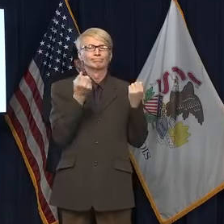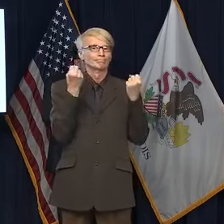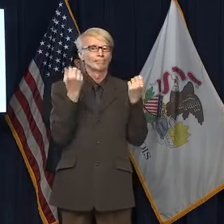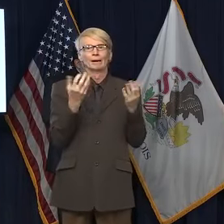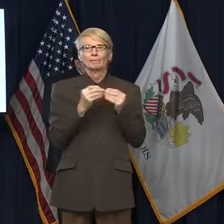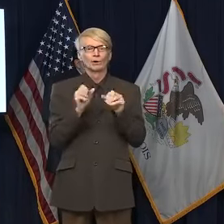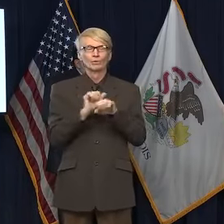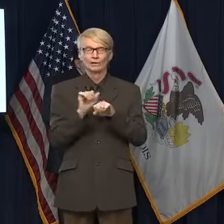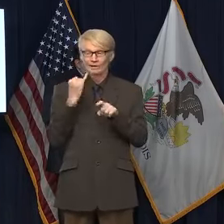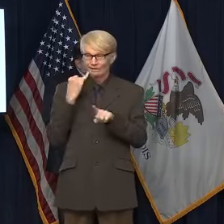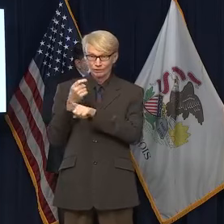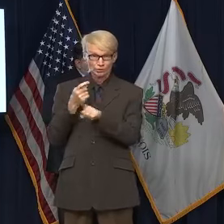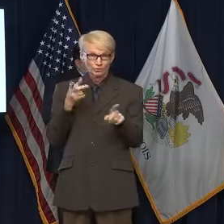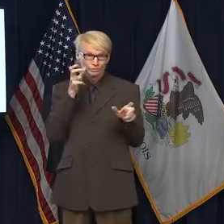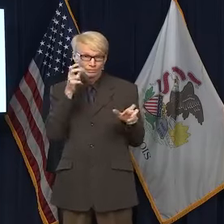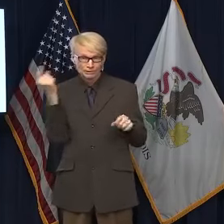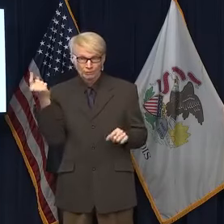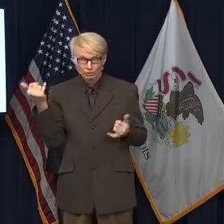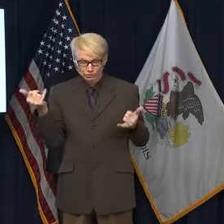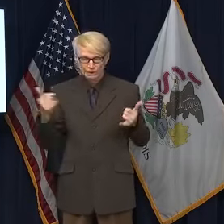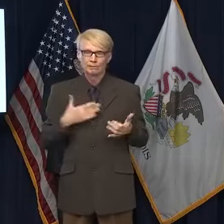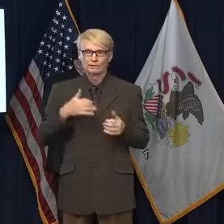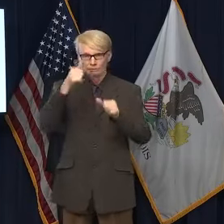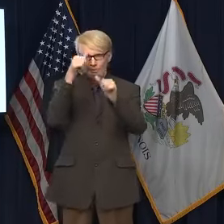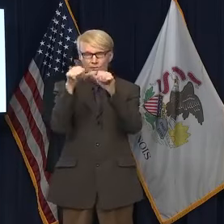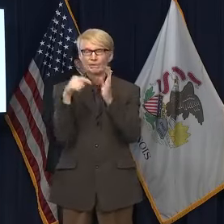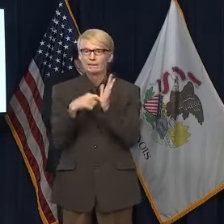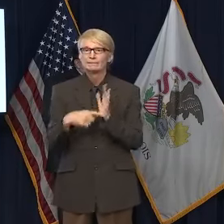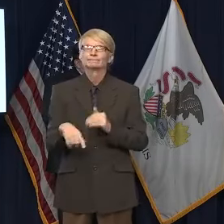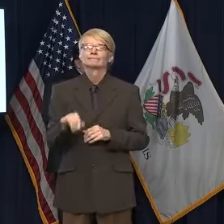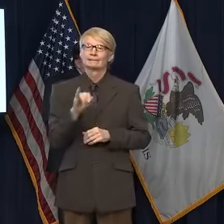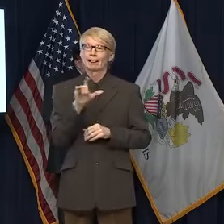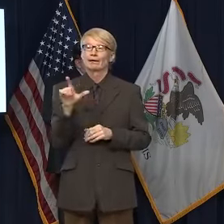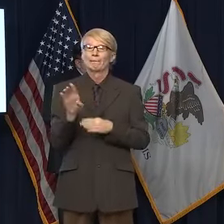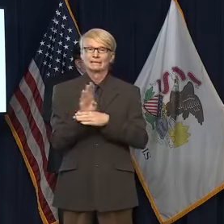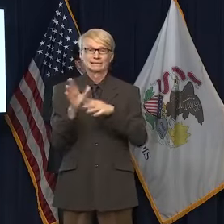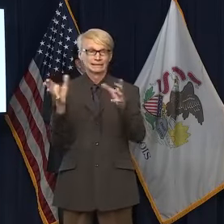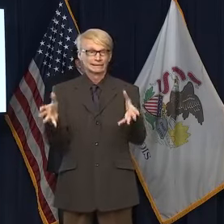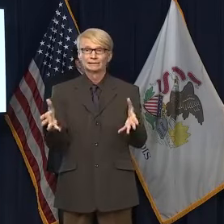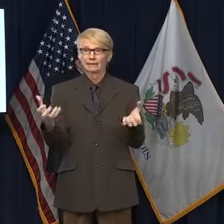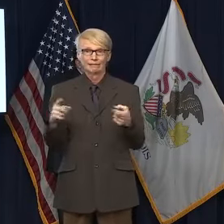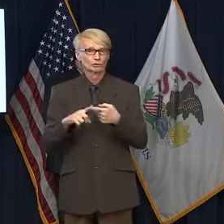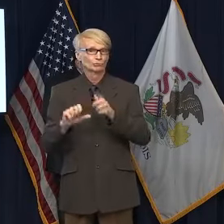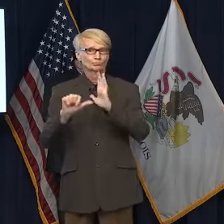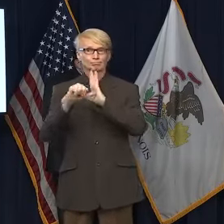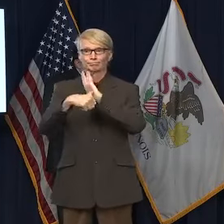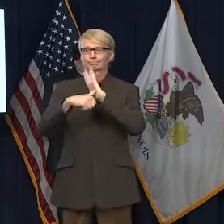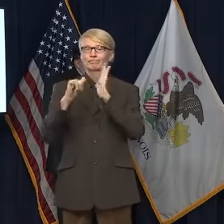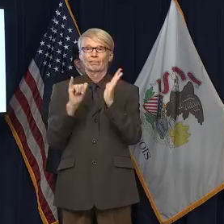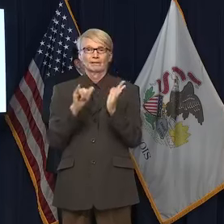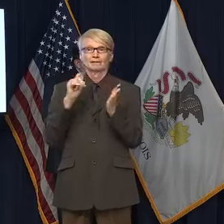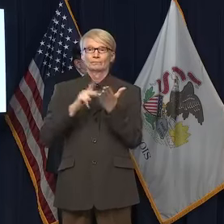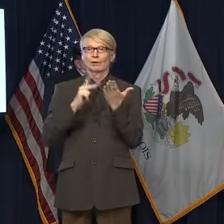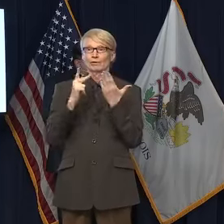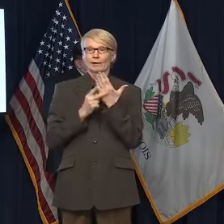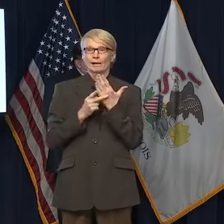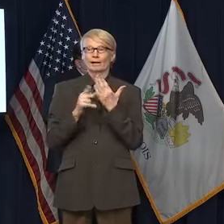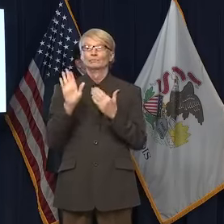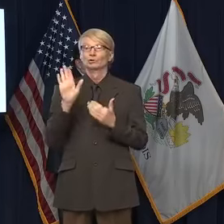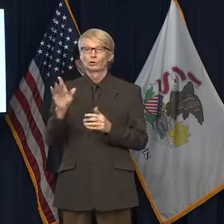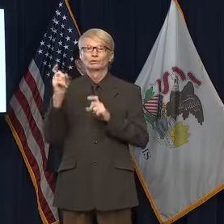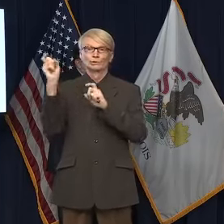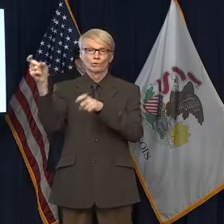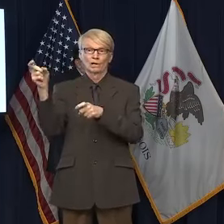away from our announcement today, it's our message to Illinois businesses. We are counting on you to maximize the impact of this initiative. Your donation